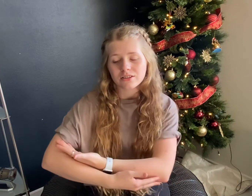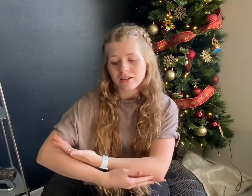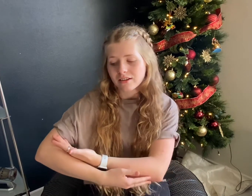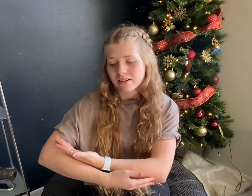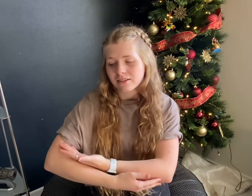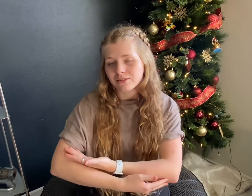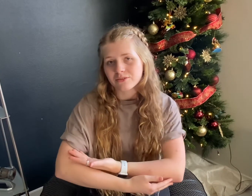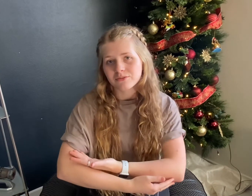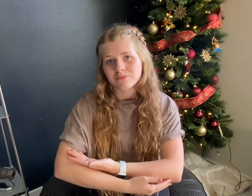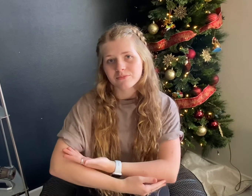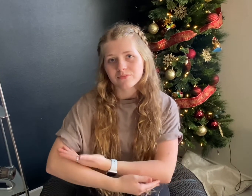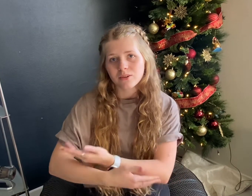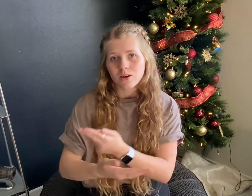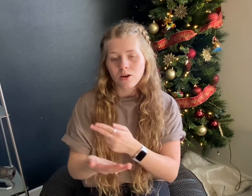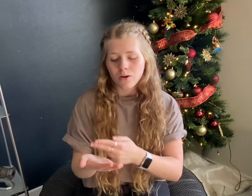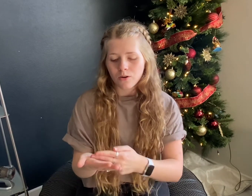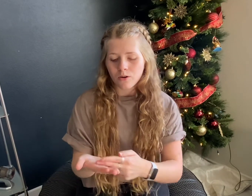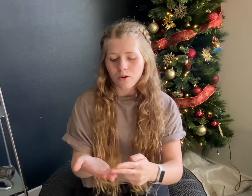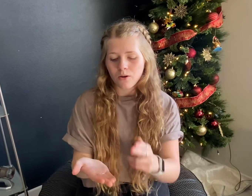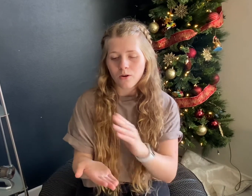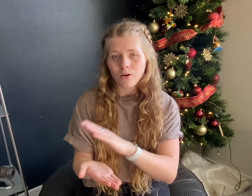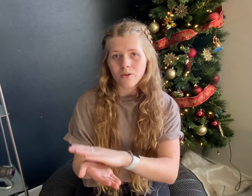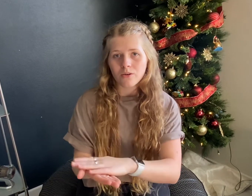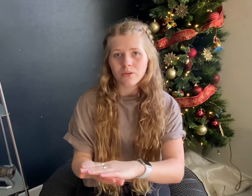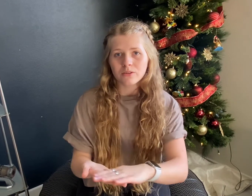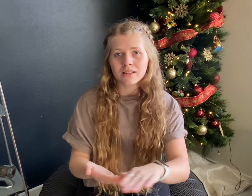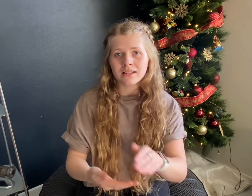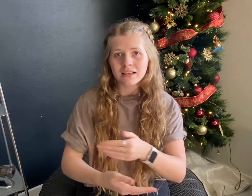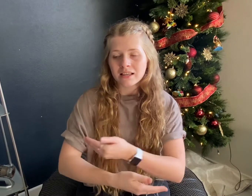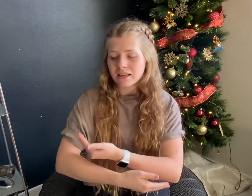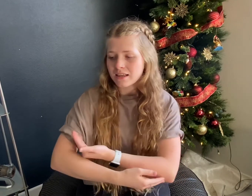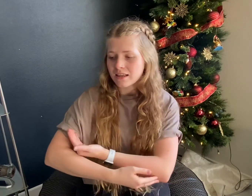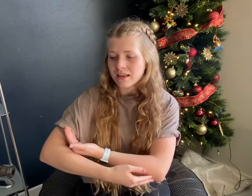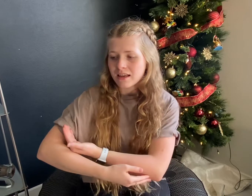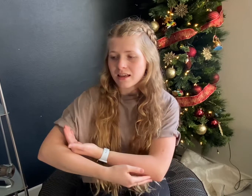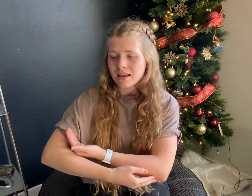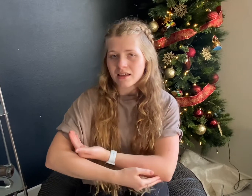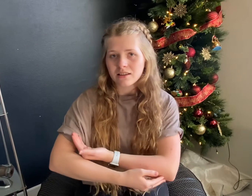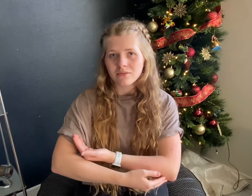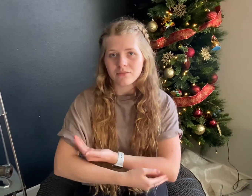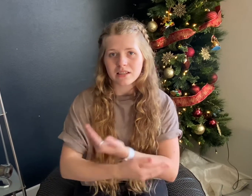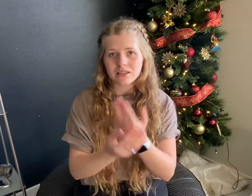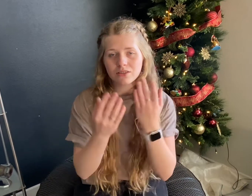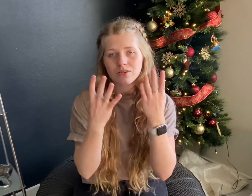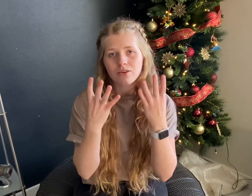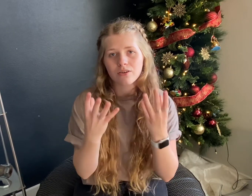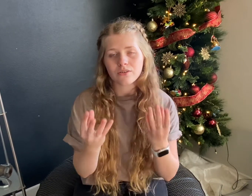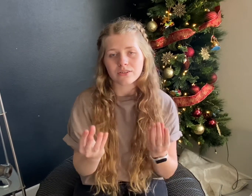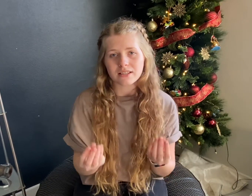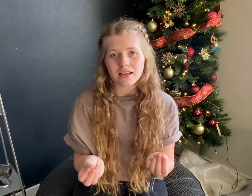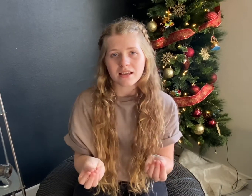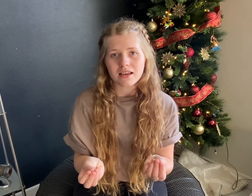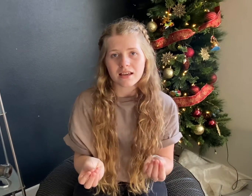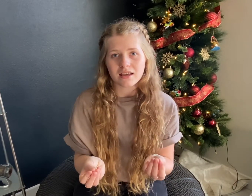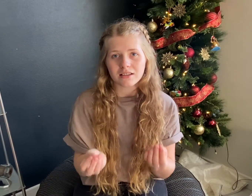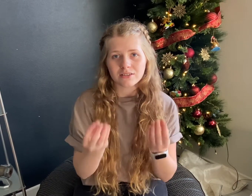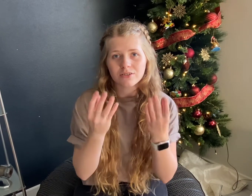child, holy infant so tender